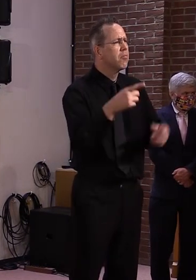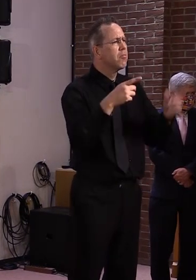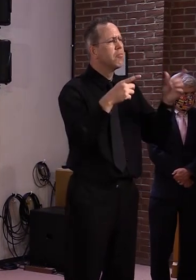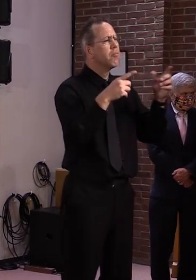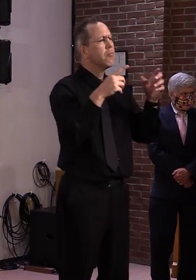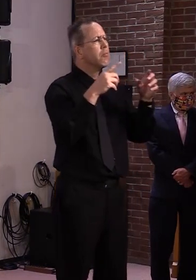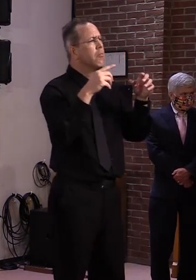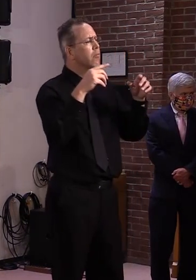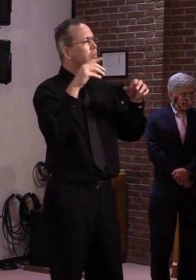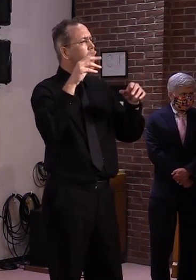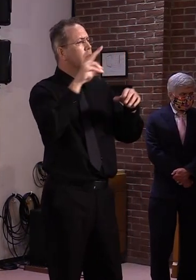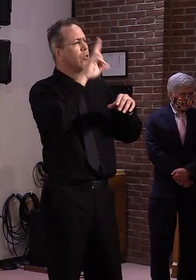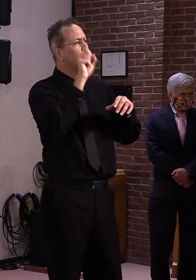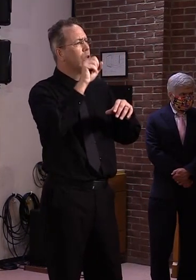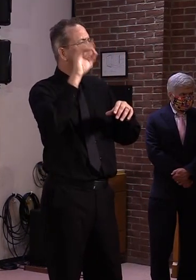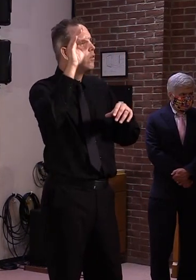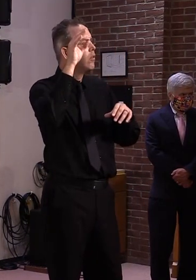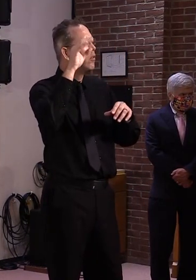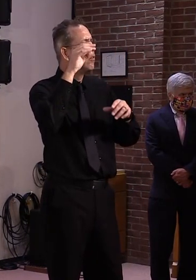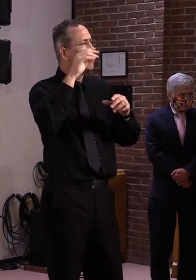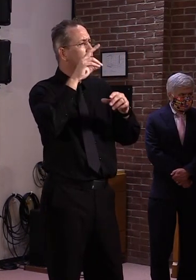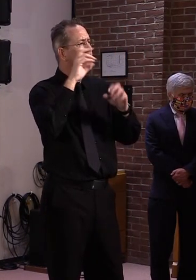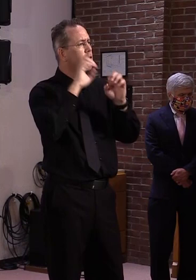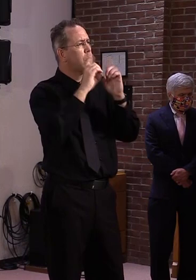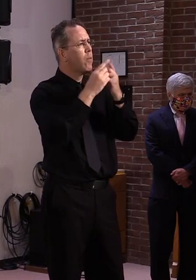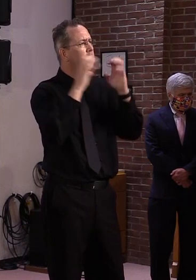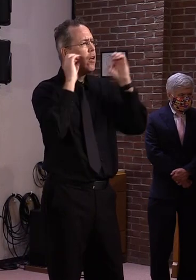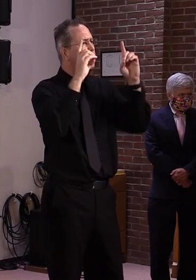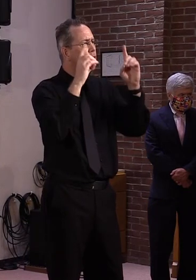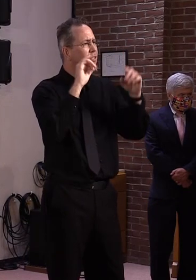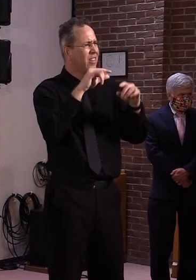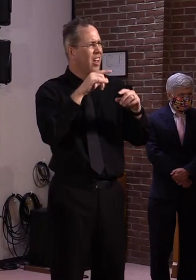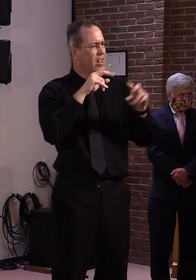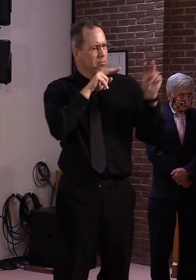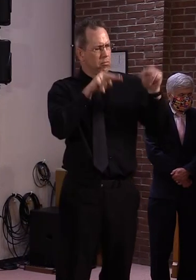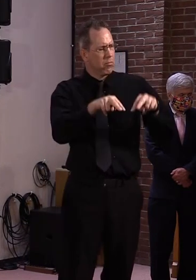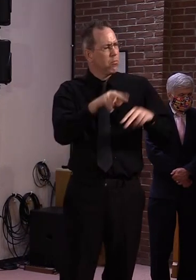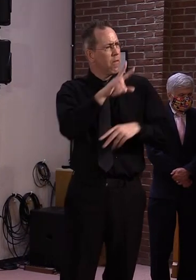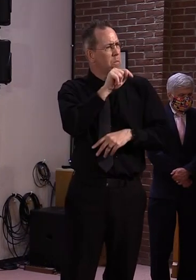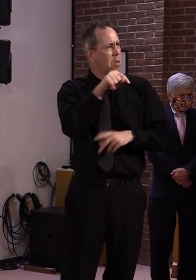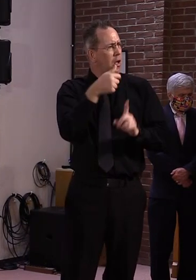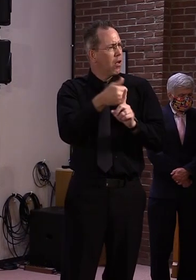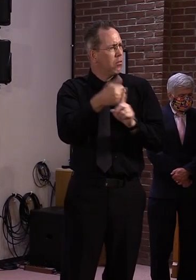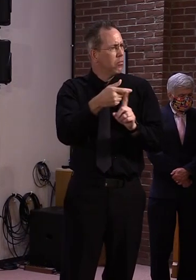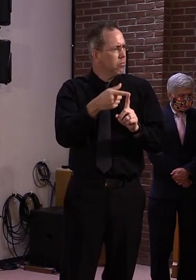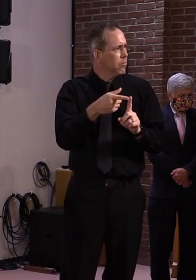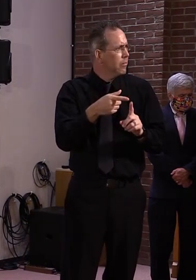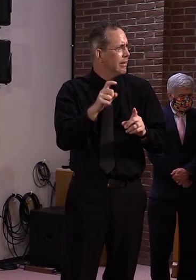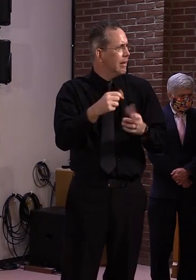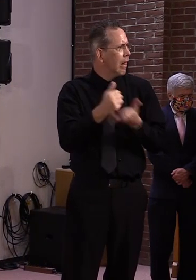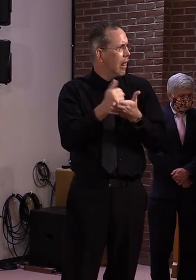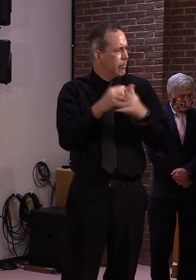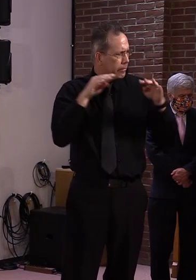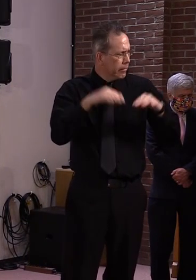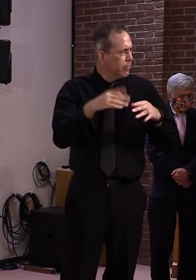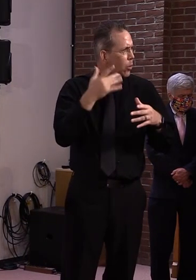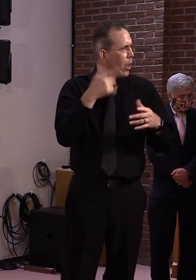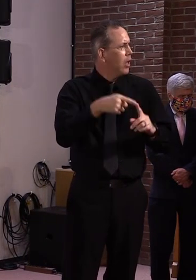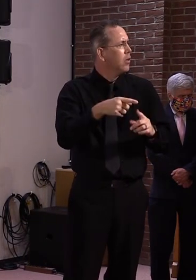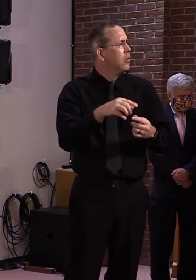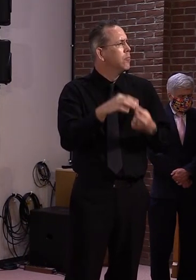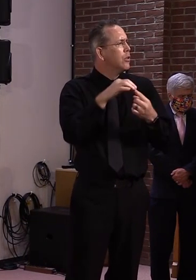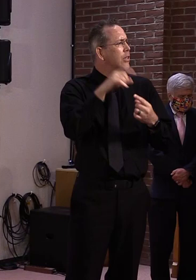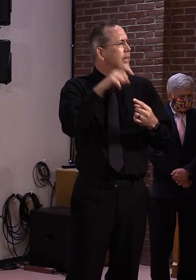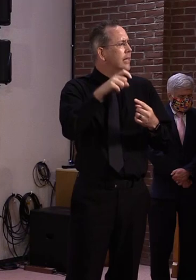takes to resolve complaints involving students and, and performance on national assessments, I guess, um, for lagging as well.